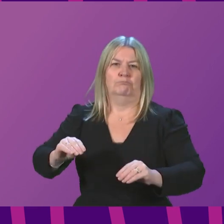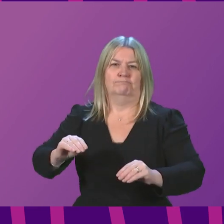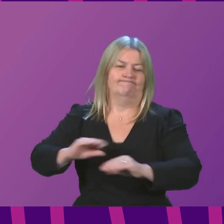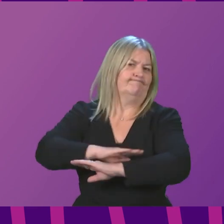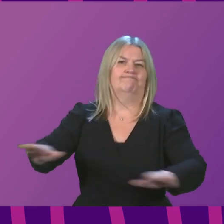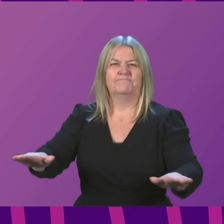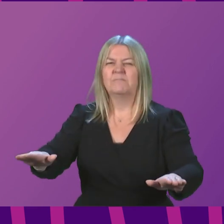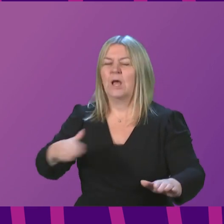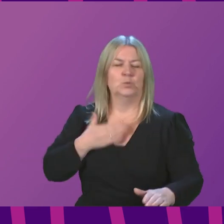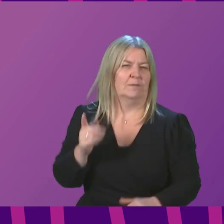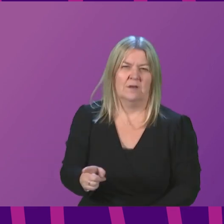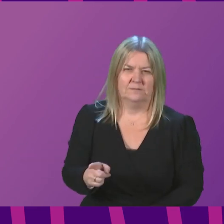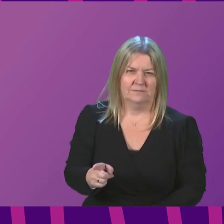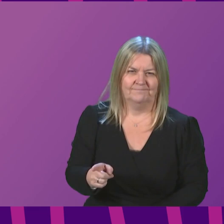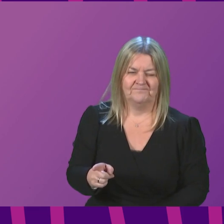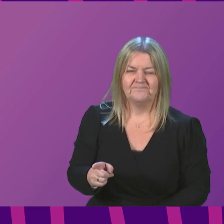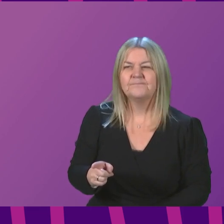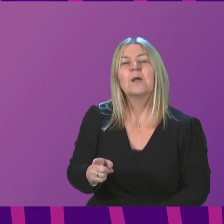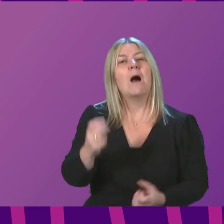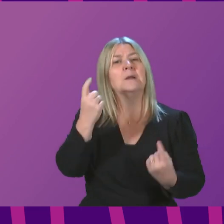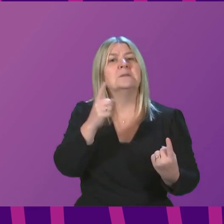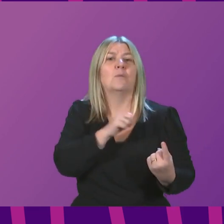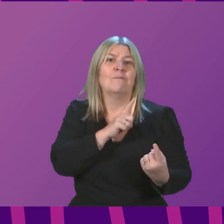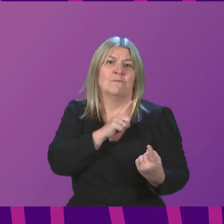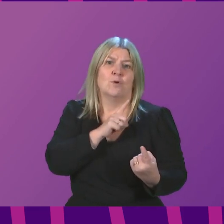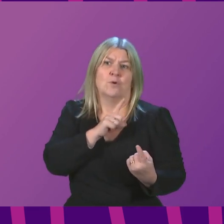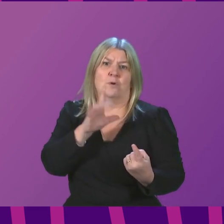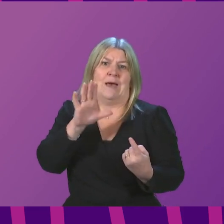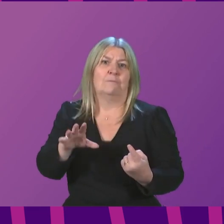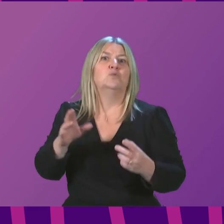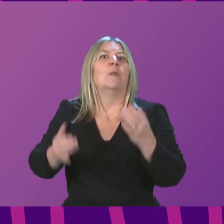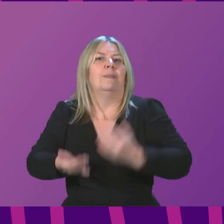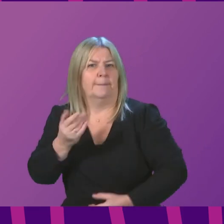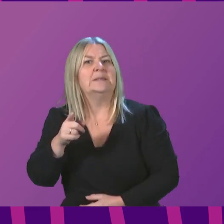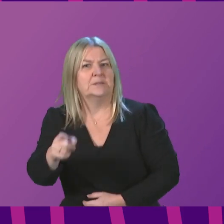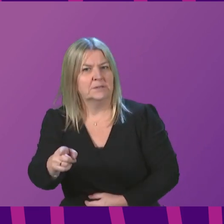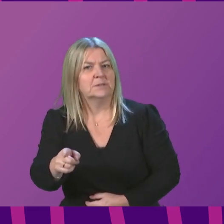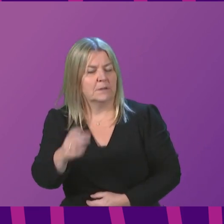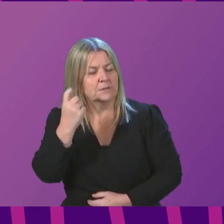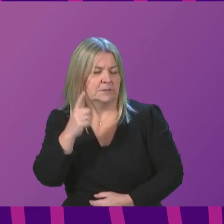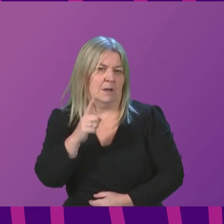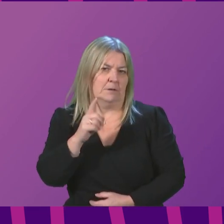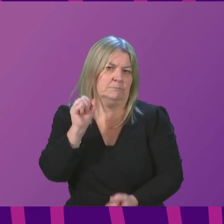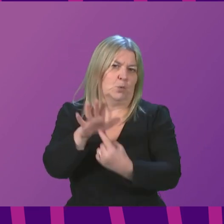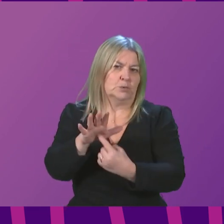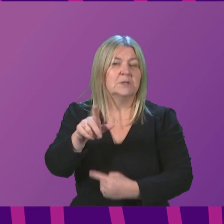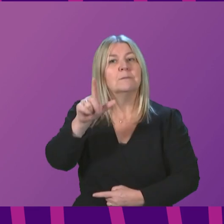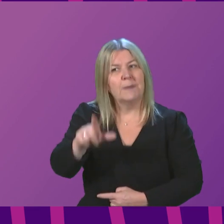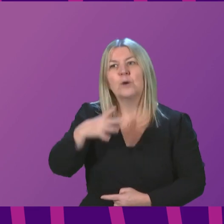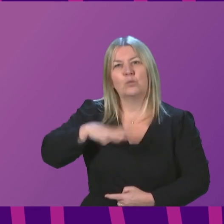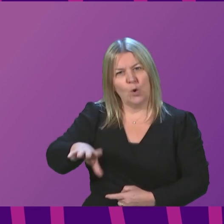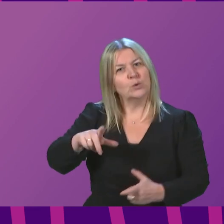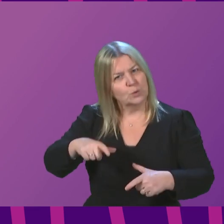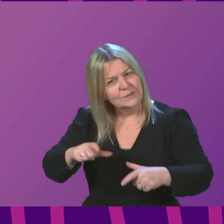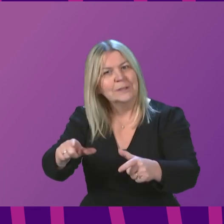homes is obviously vitally important, but we want to continue to support safe visiting.